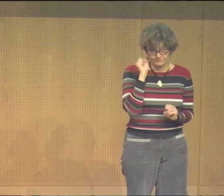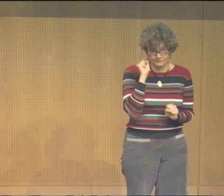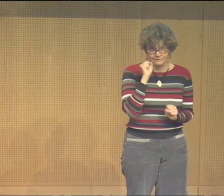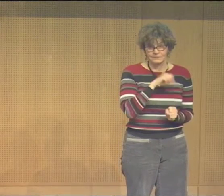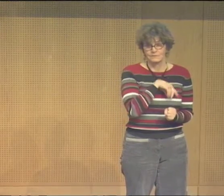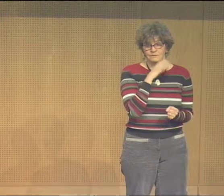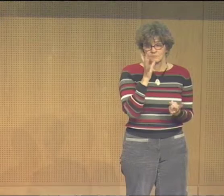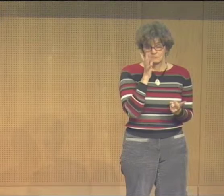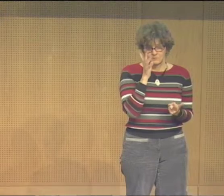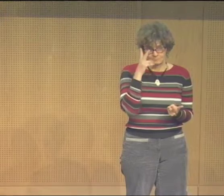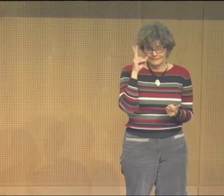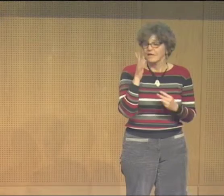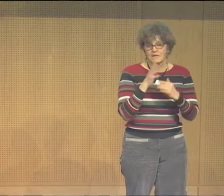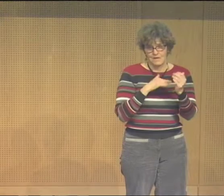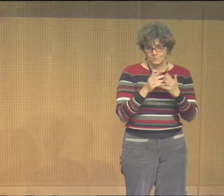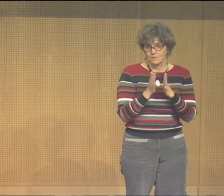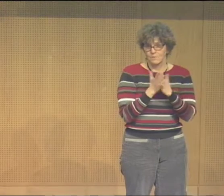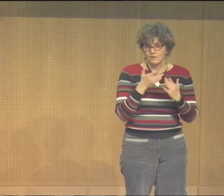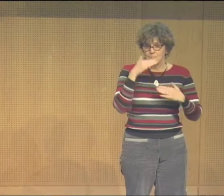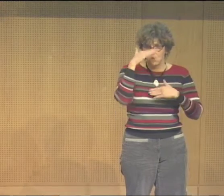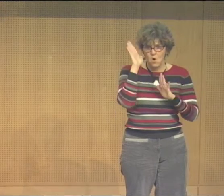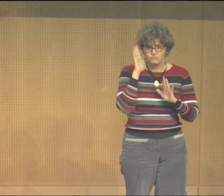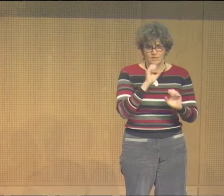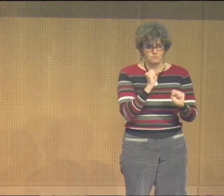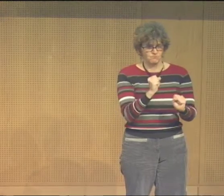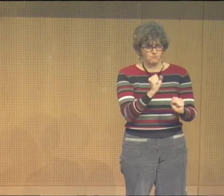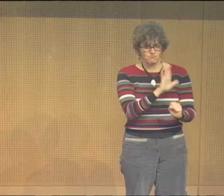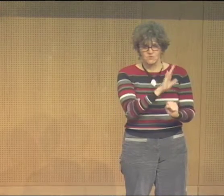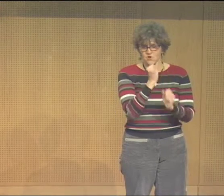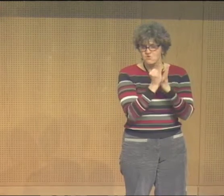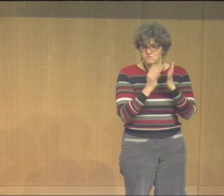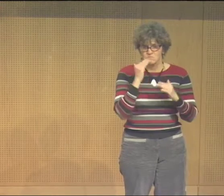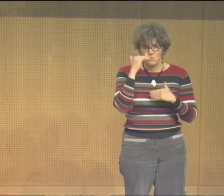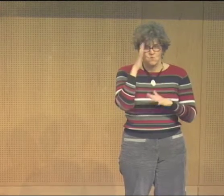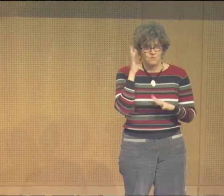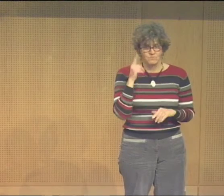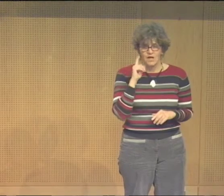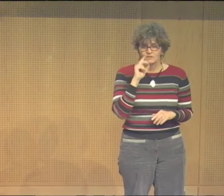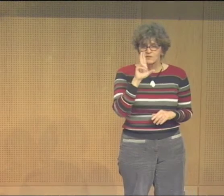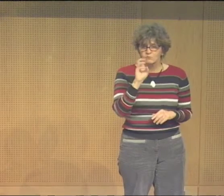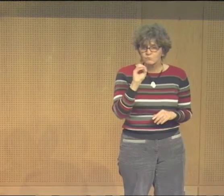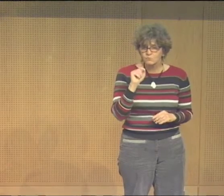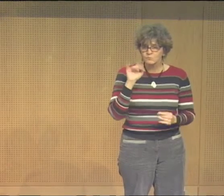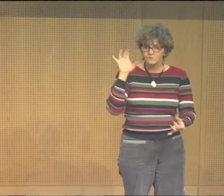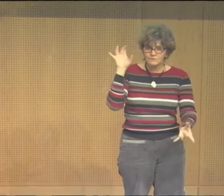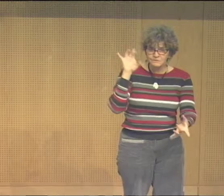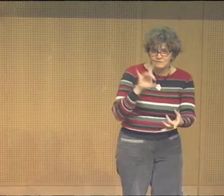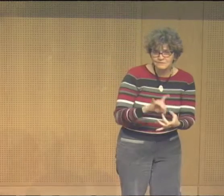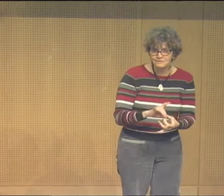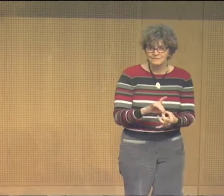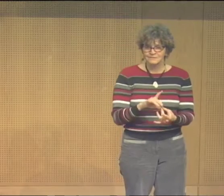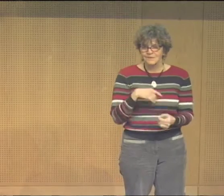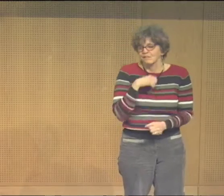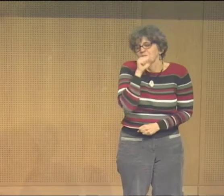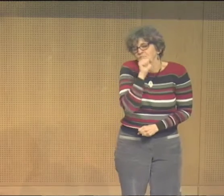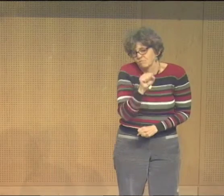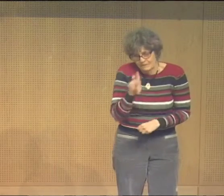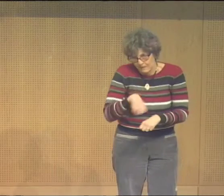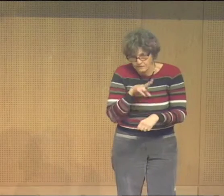which was surprising to me and she is very strong she has a strong use of self-portrait she's done many